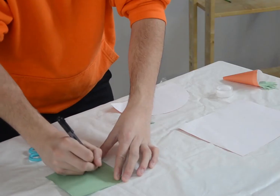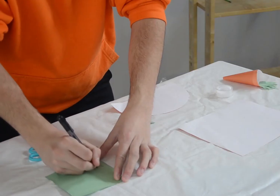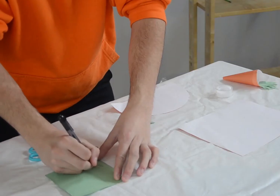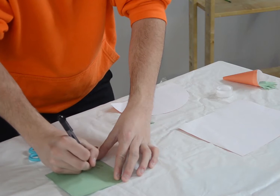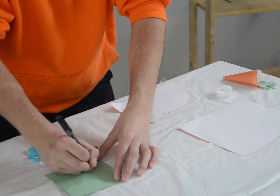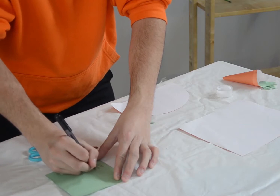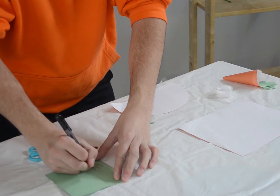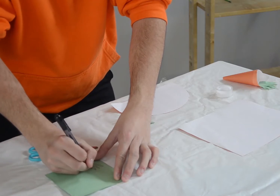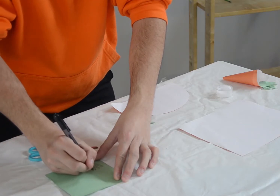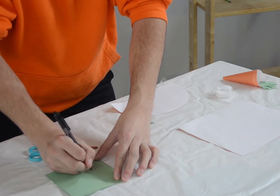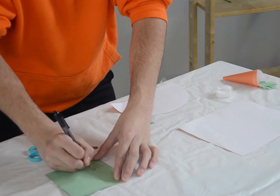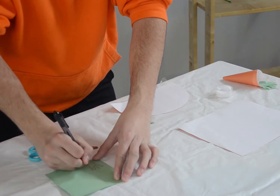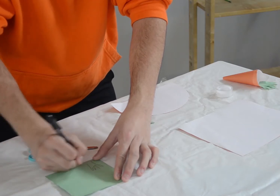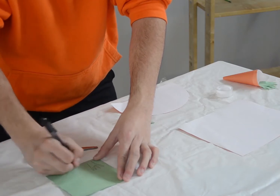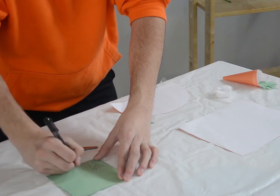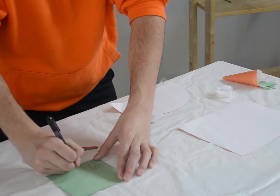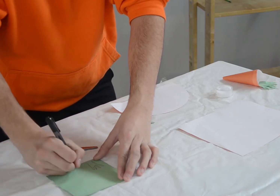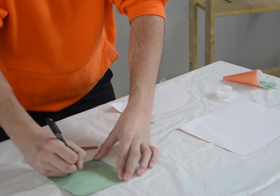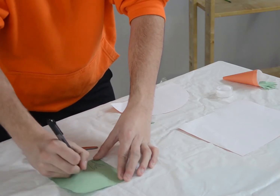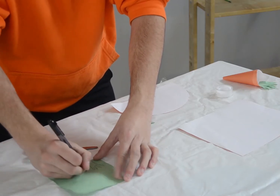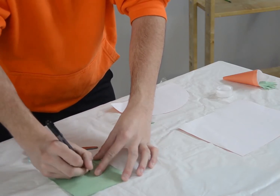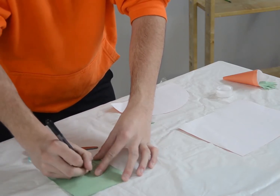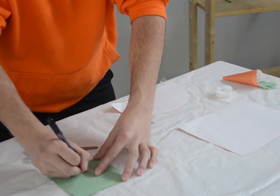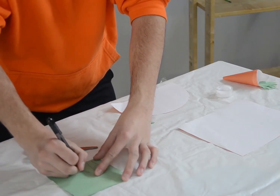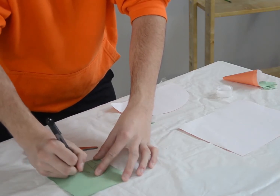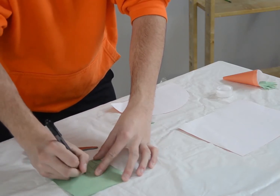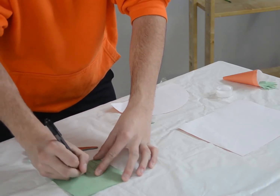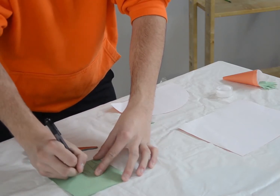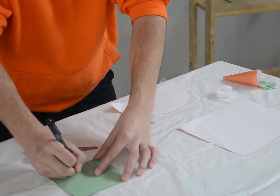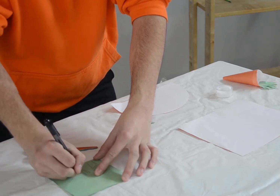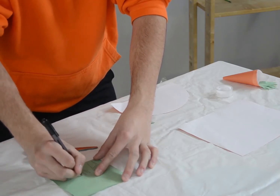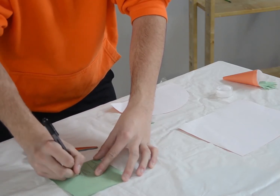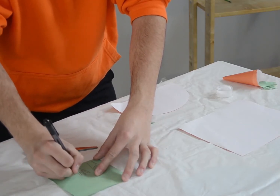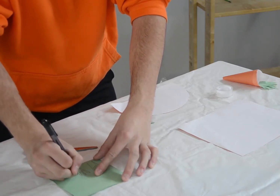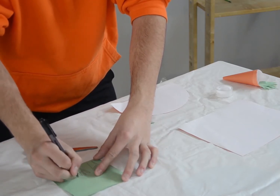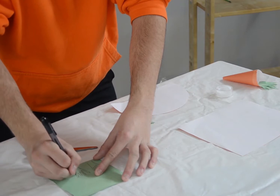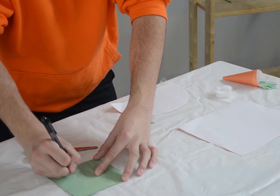We need two of these and we need four spikes on each. But you can do more if you want to.